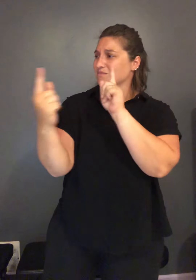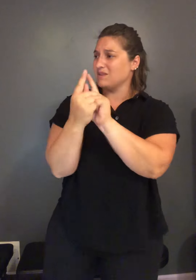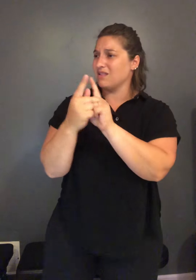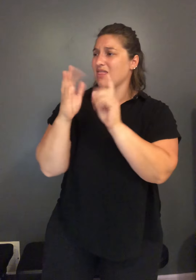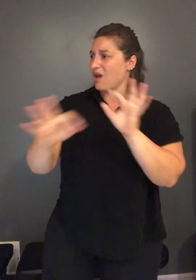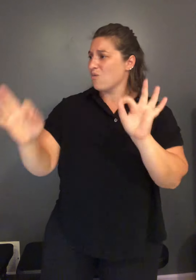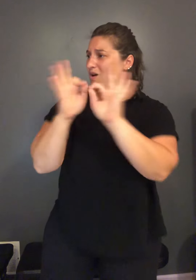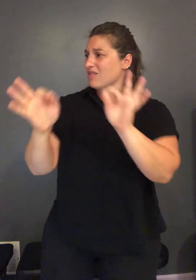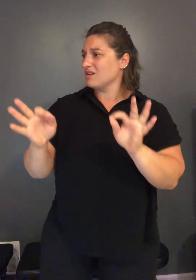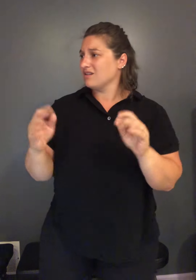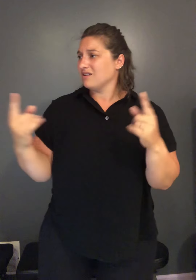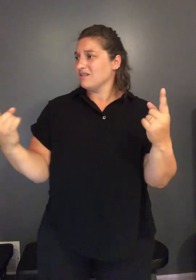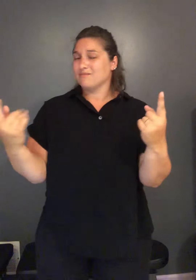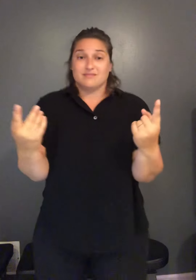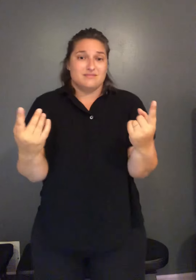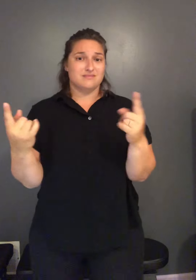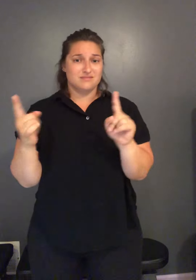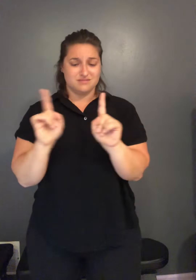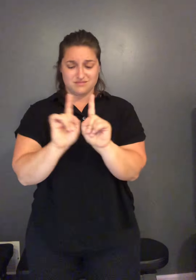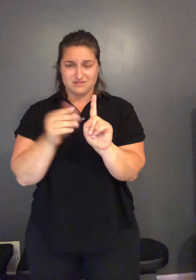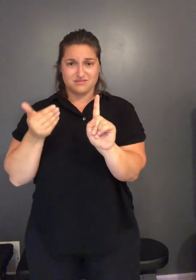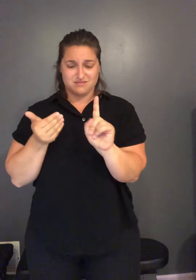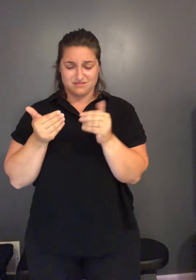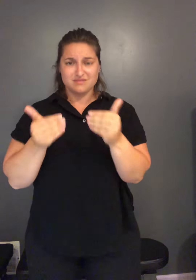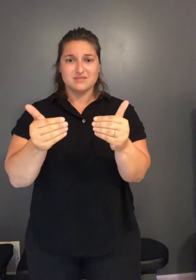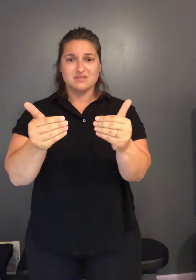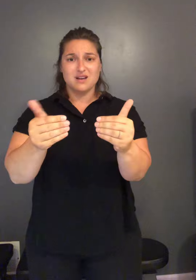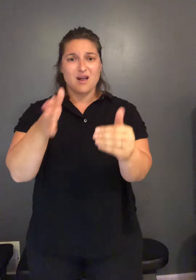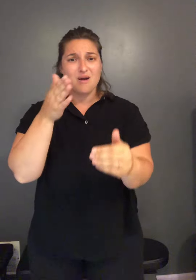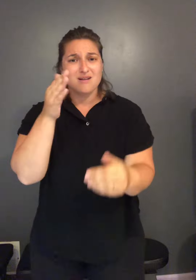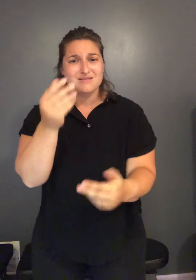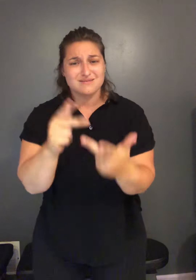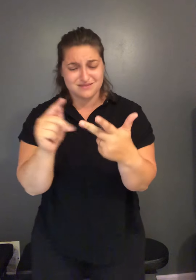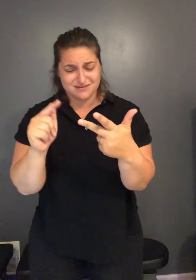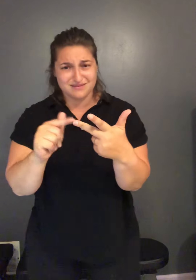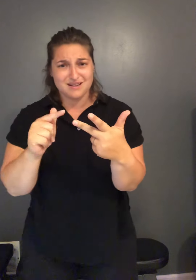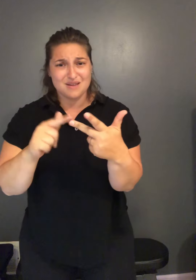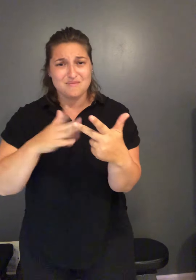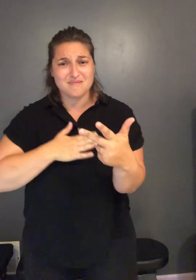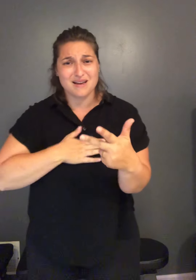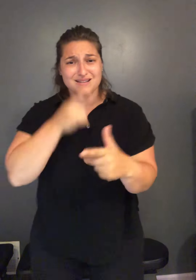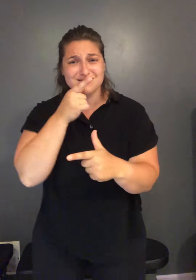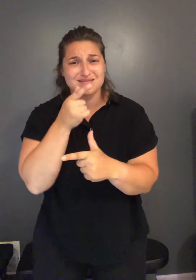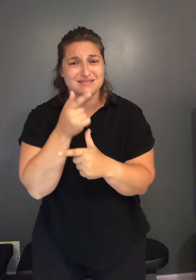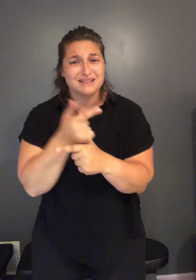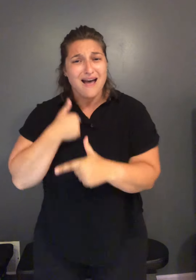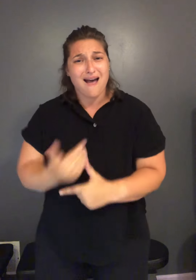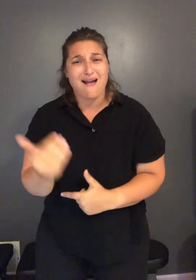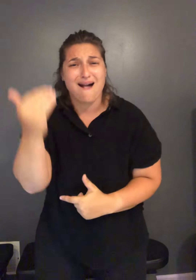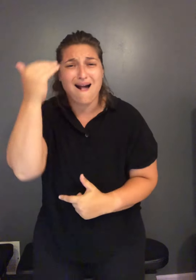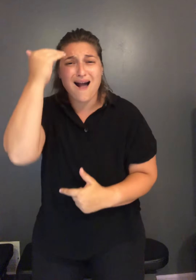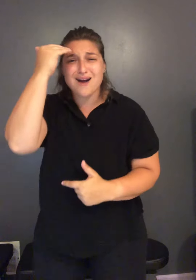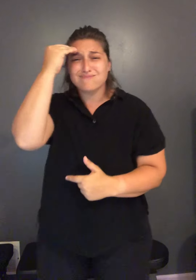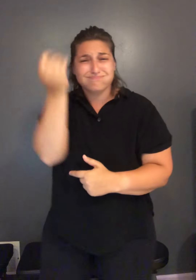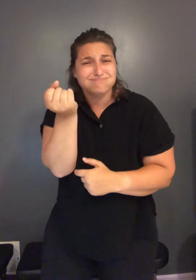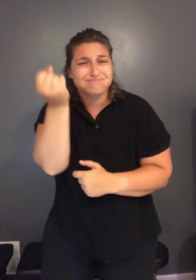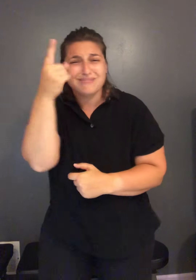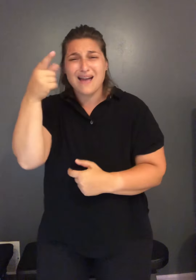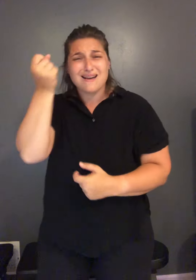I'll leave you to it number three I know my sister like I know my own mind you will never find